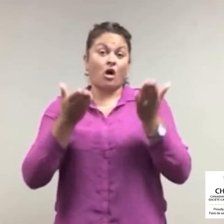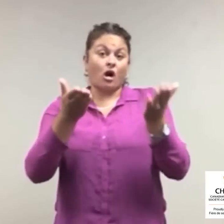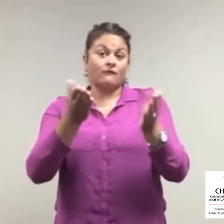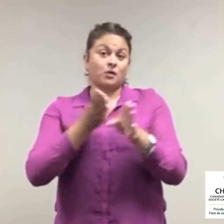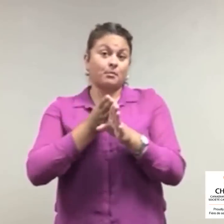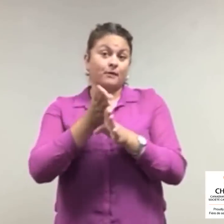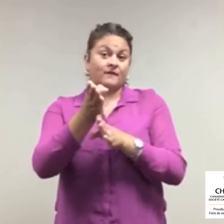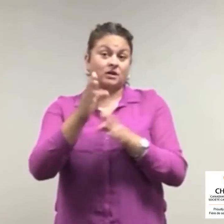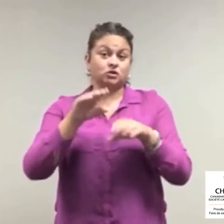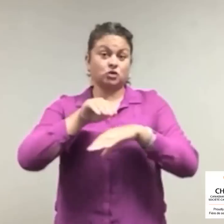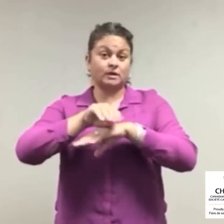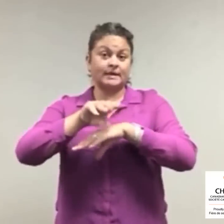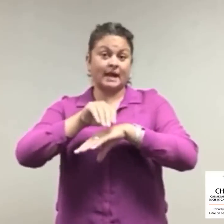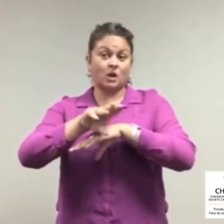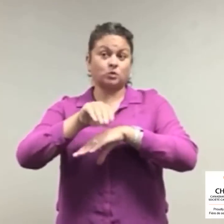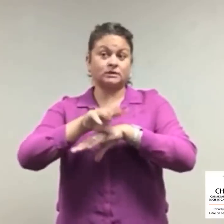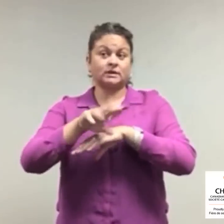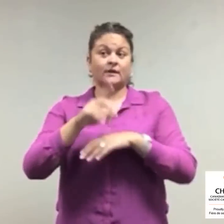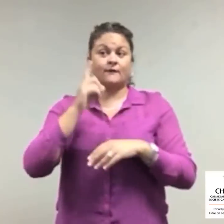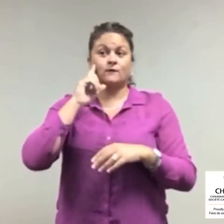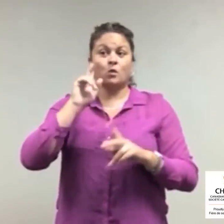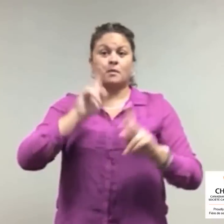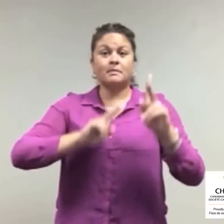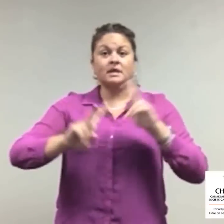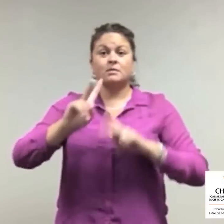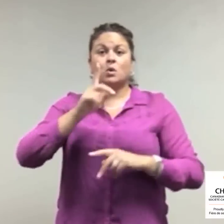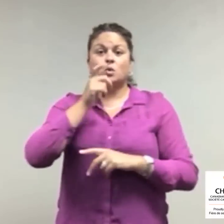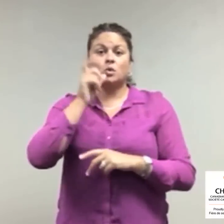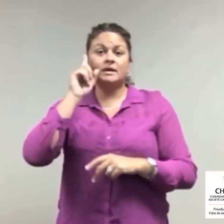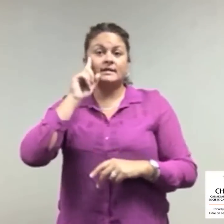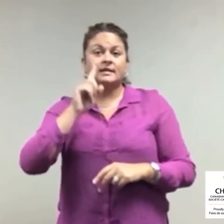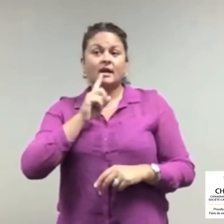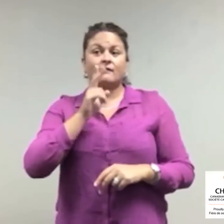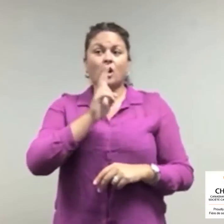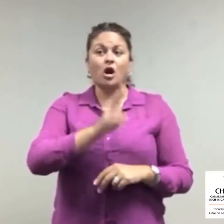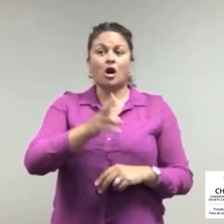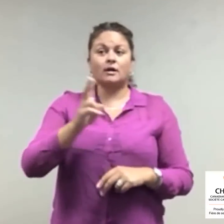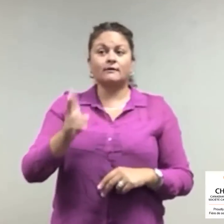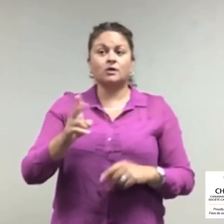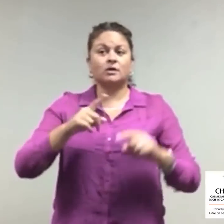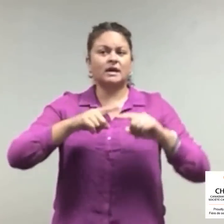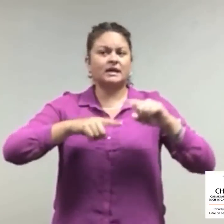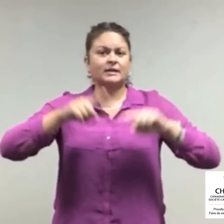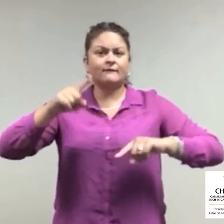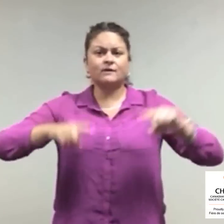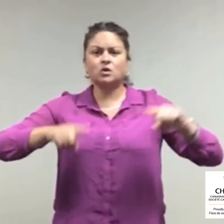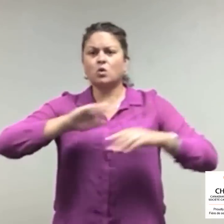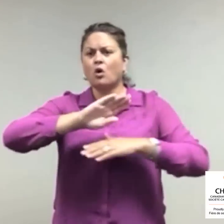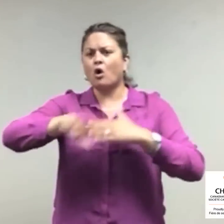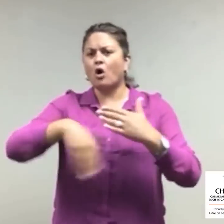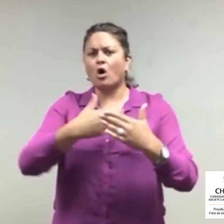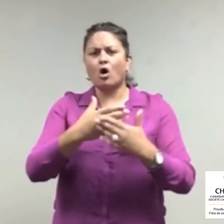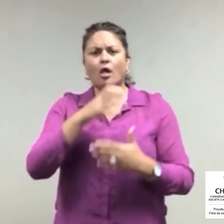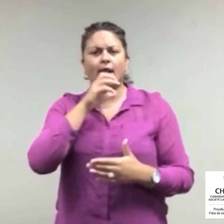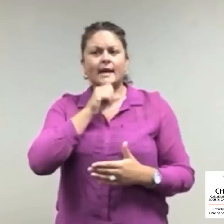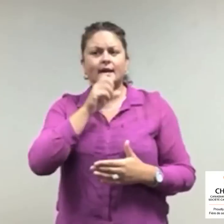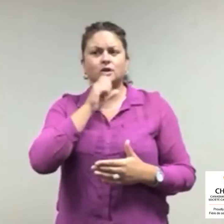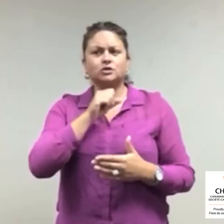At this time, I would like to also let you know that CHS offers professional counseling services for people who are deaf